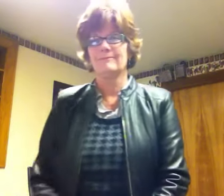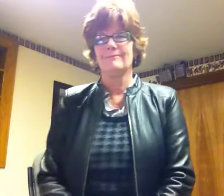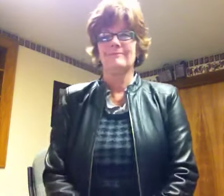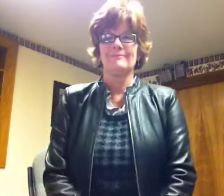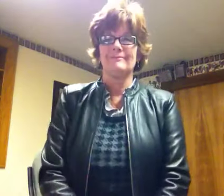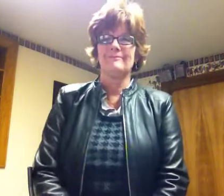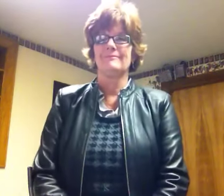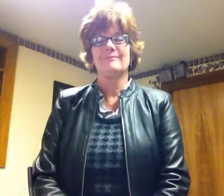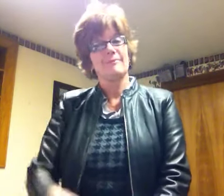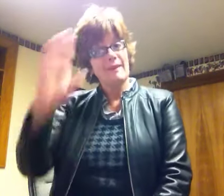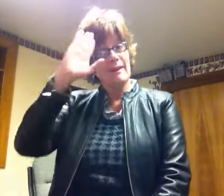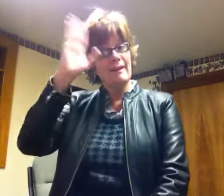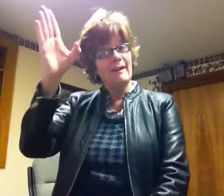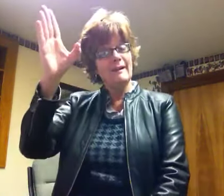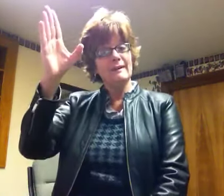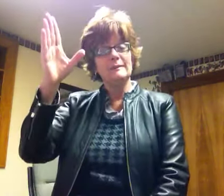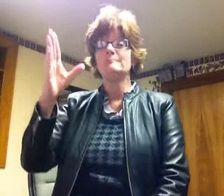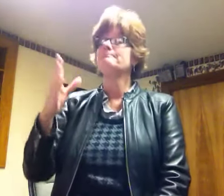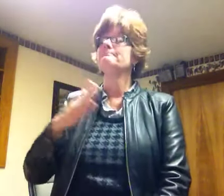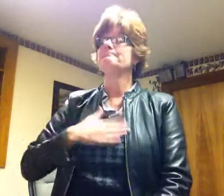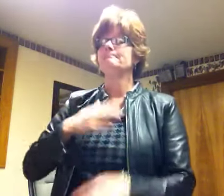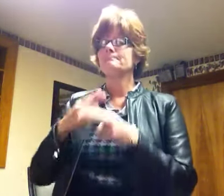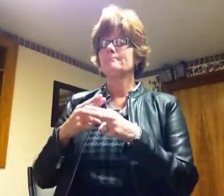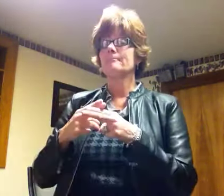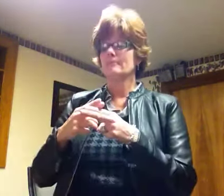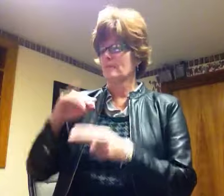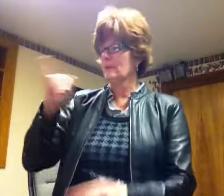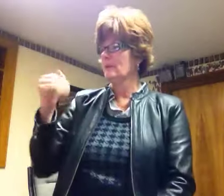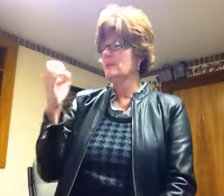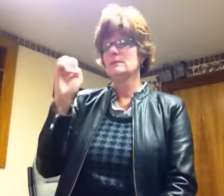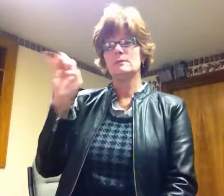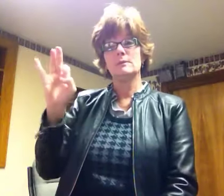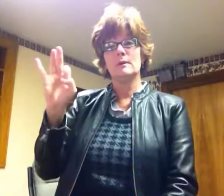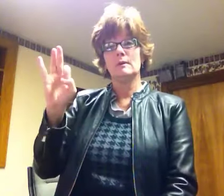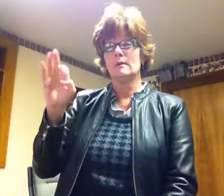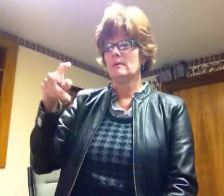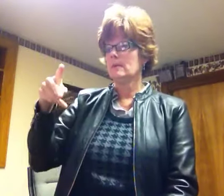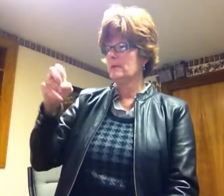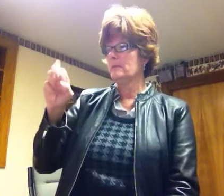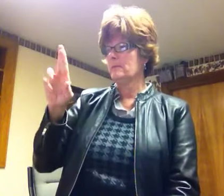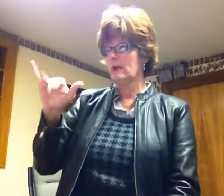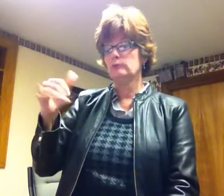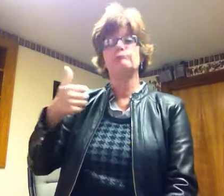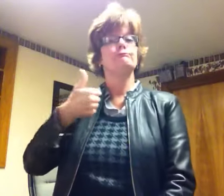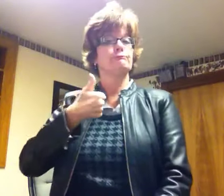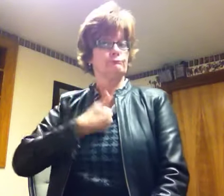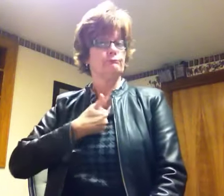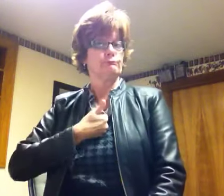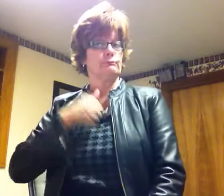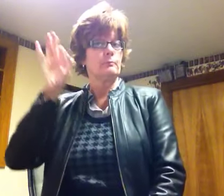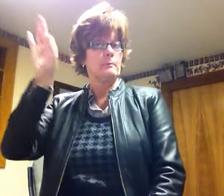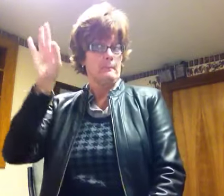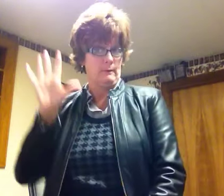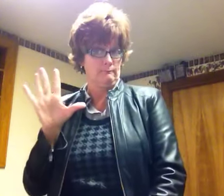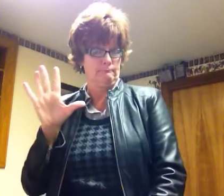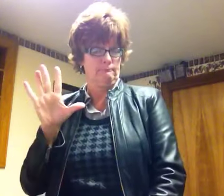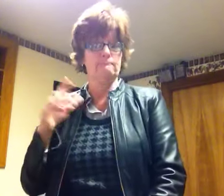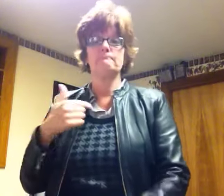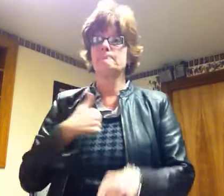Hi, my name is Jeff Perry. I'm a pastor. I'm currently serving at Faith United Methodist